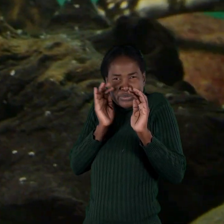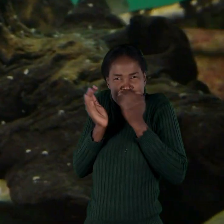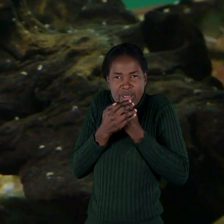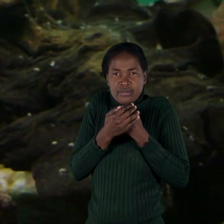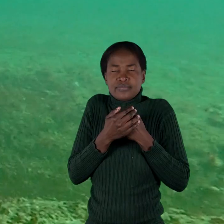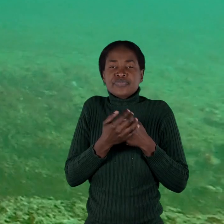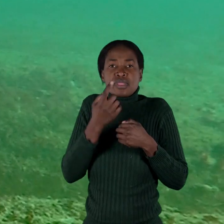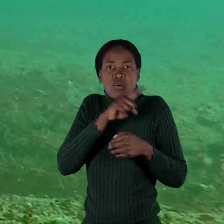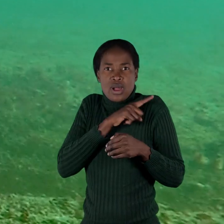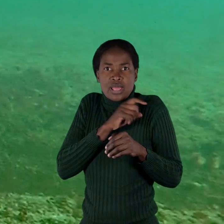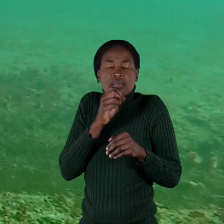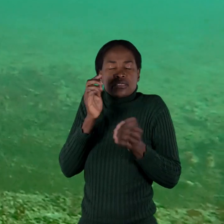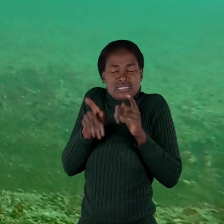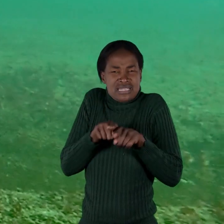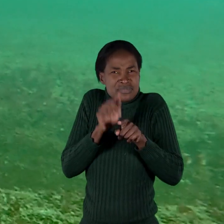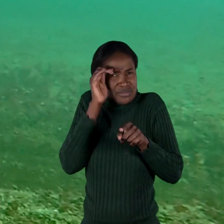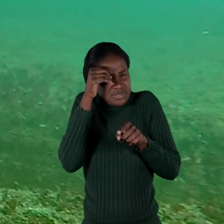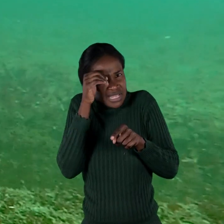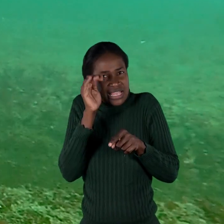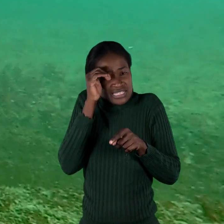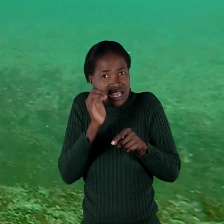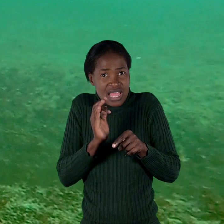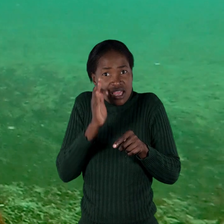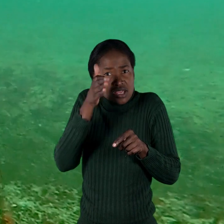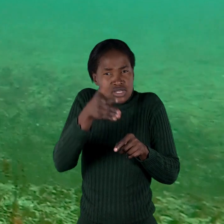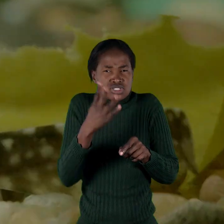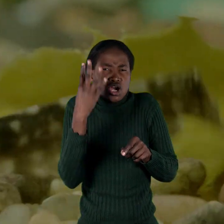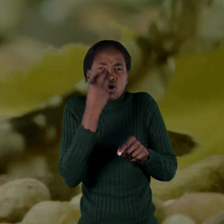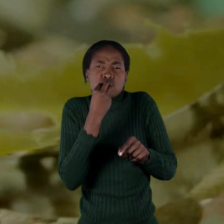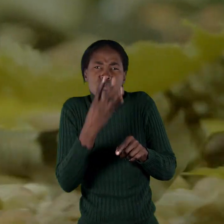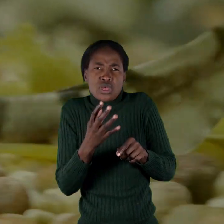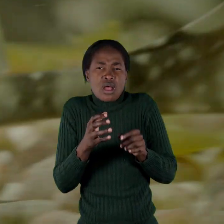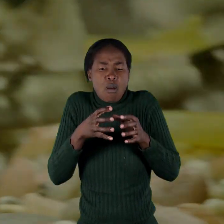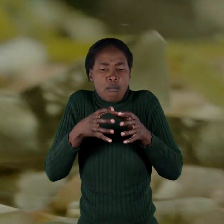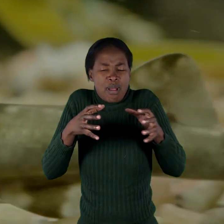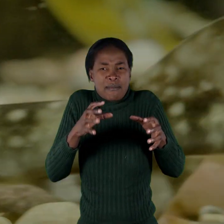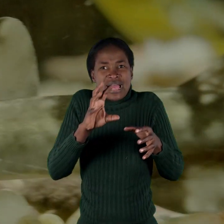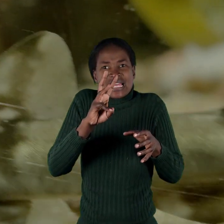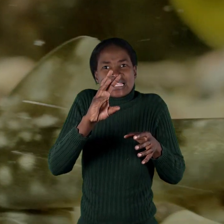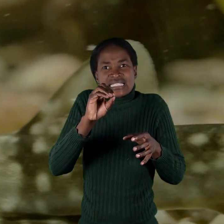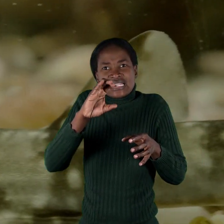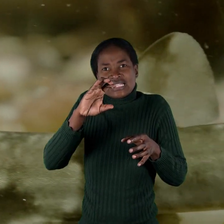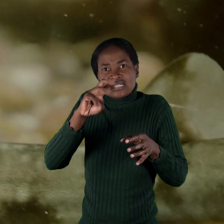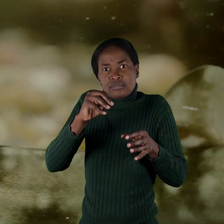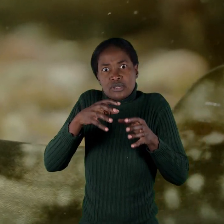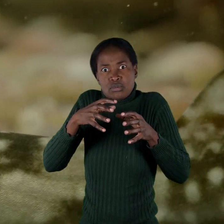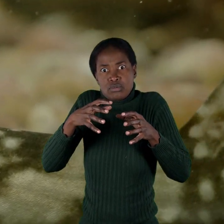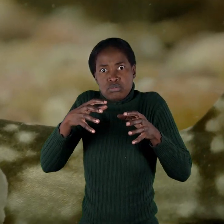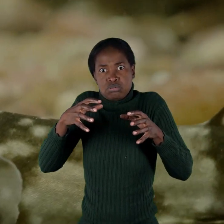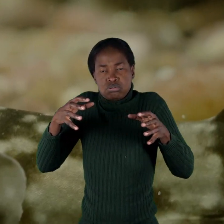if it was shy. Shy sharks are really beautiful and only reach about 60 centimeters in length. They are also found